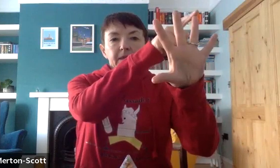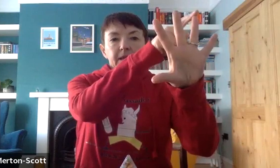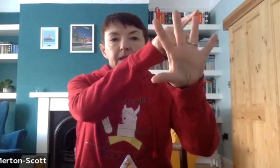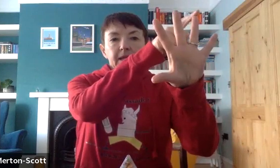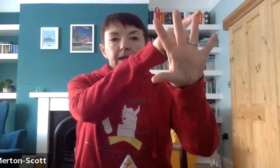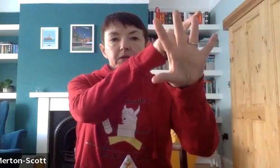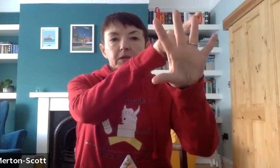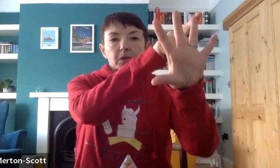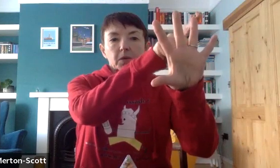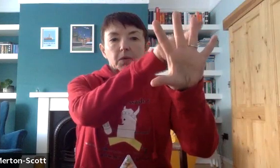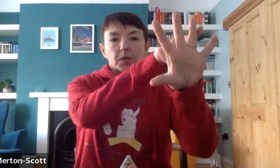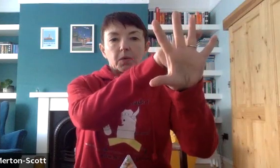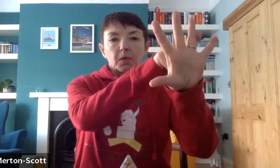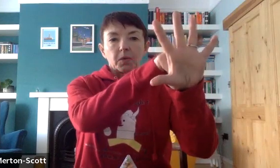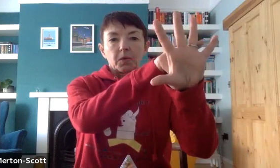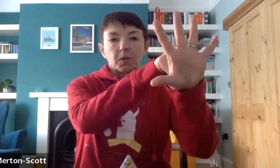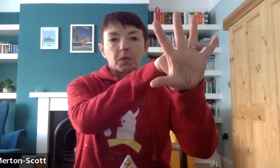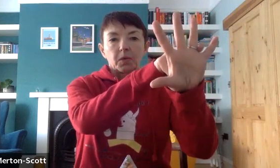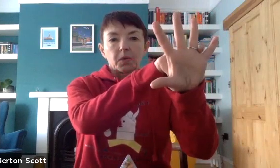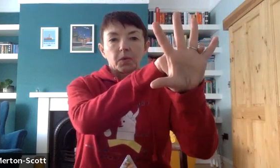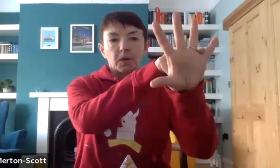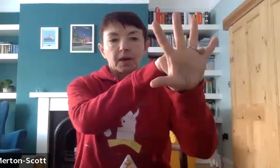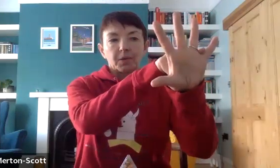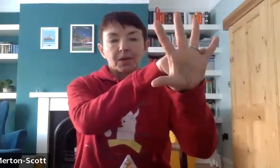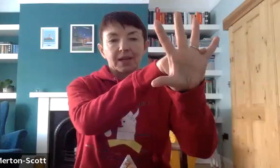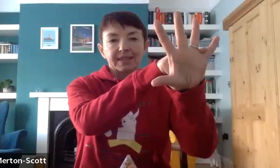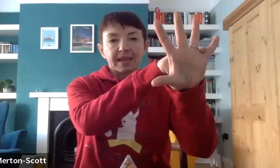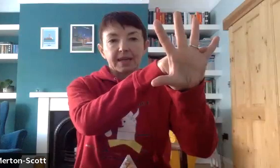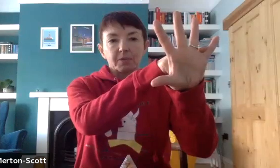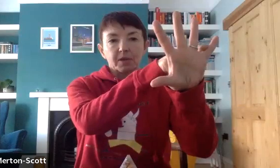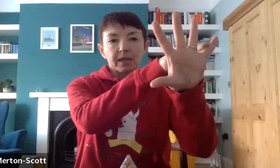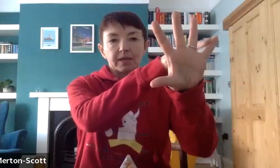Breathe out. And one last time. Breathe in.